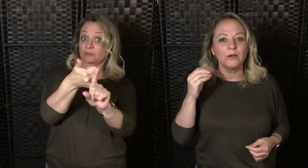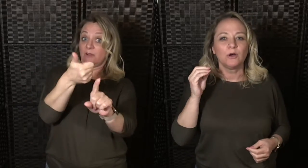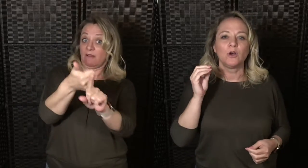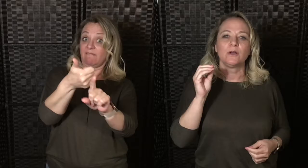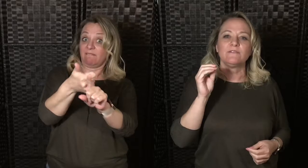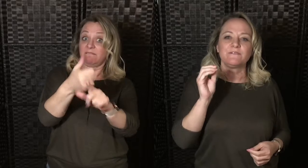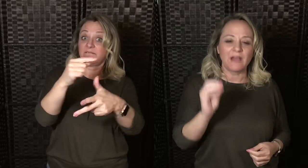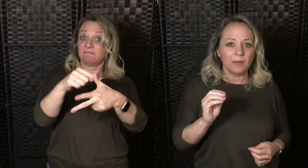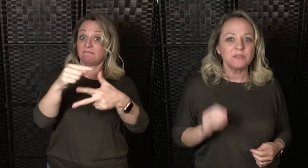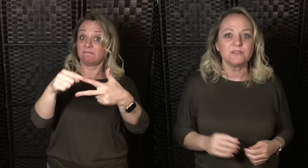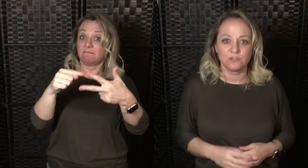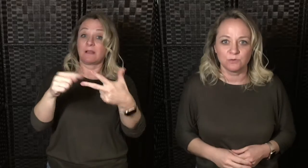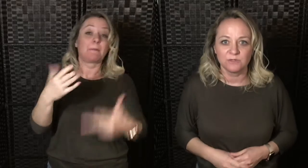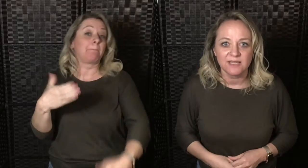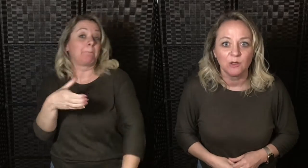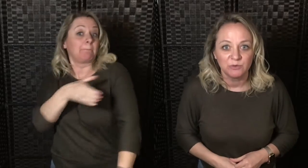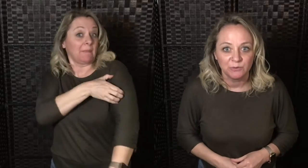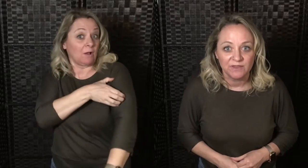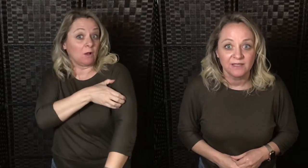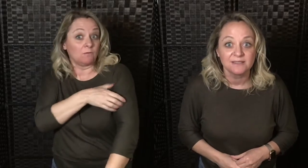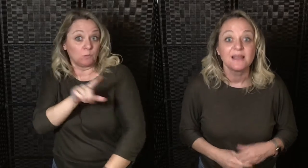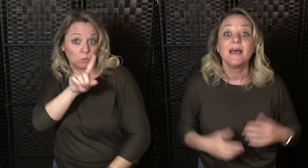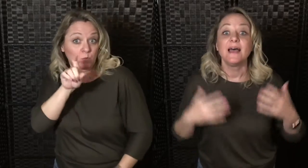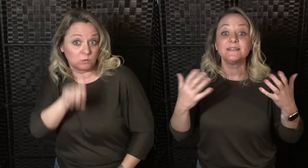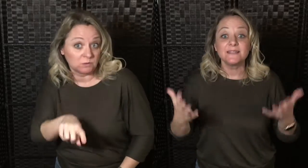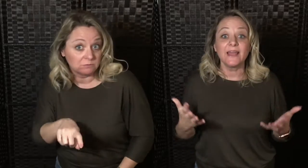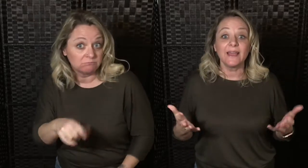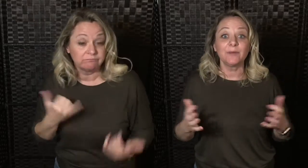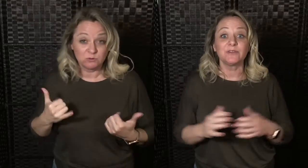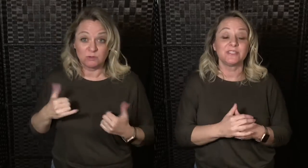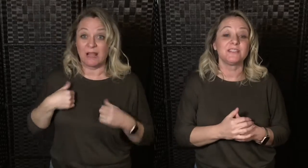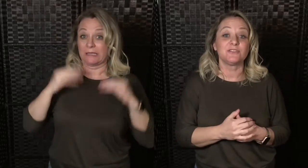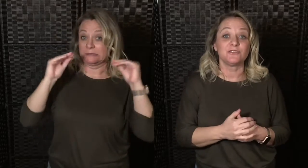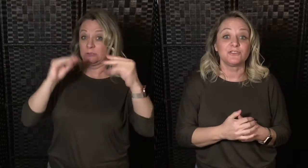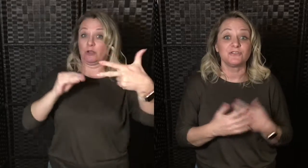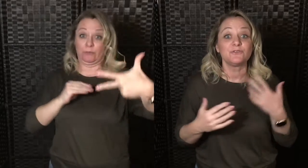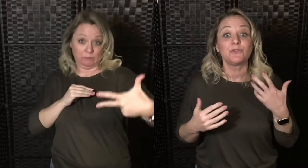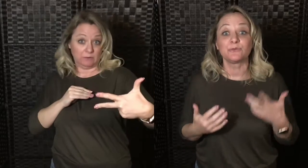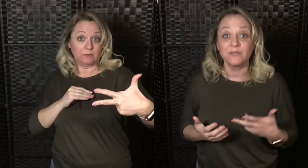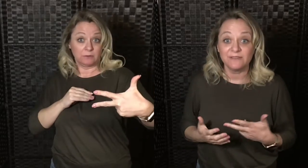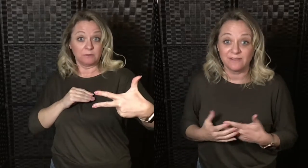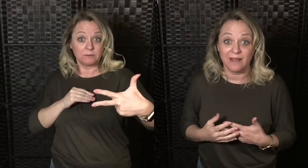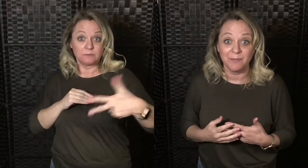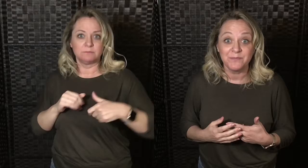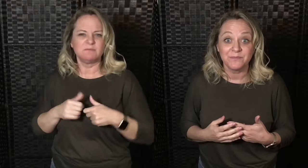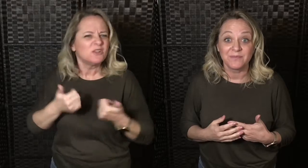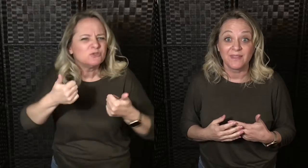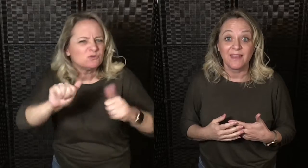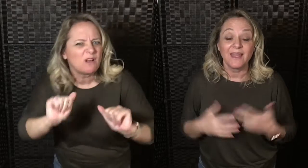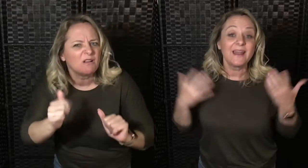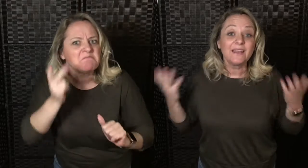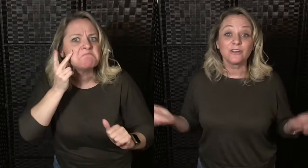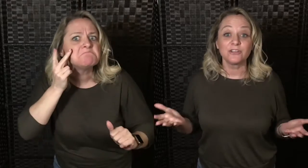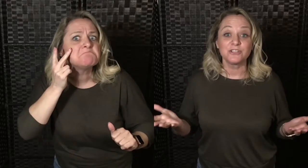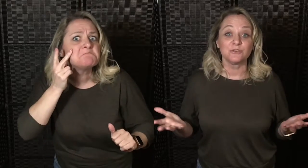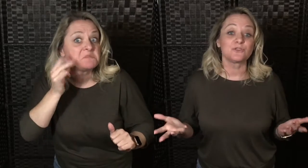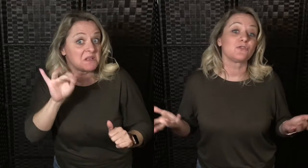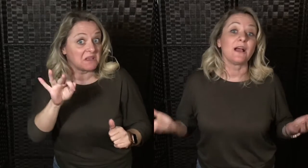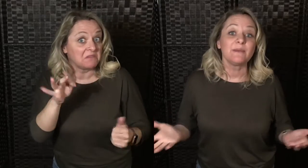fabulous tool to help you with this and today I'm going to introduce you to three of them and I encourage you try them